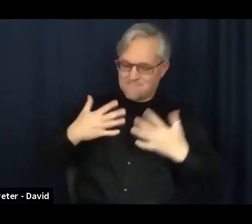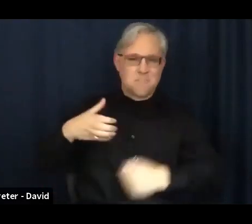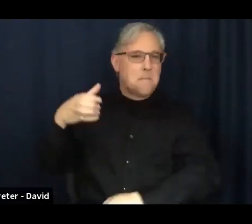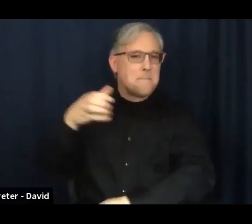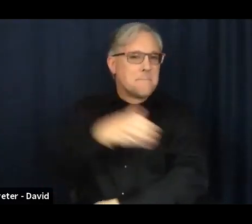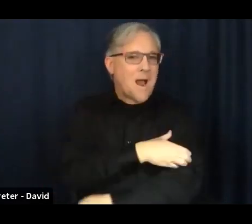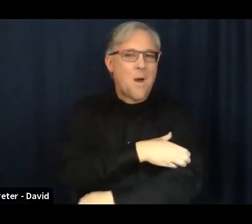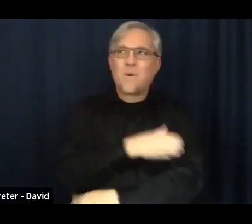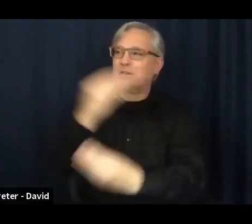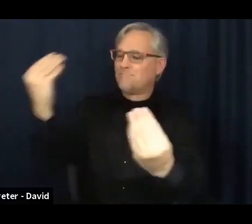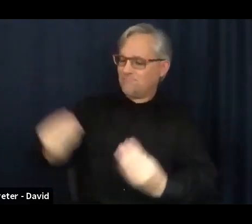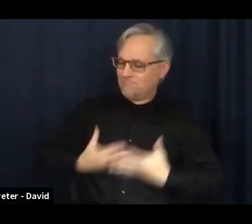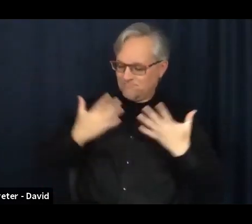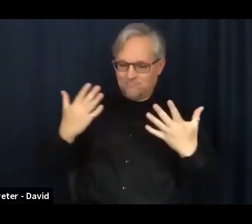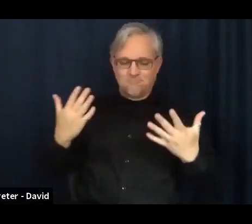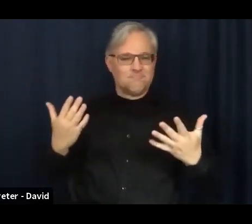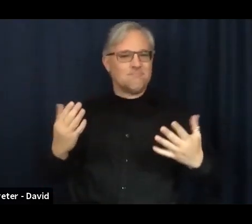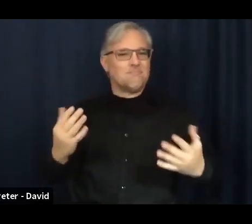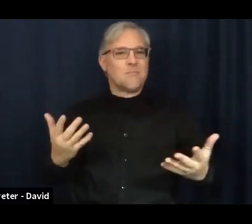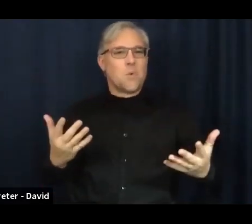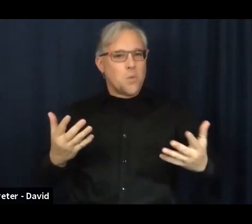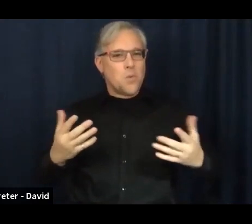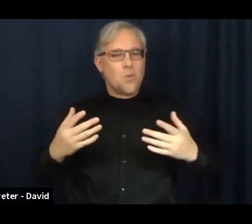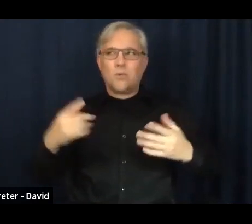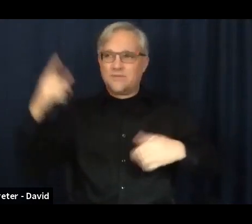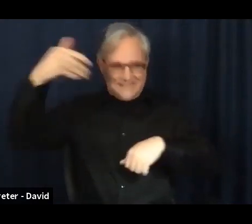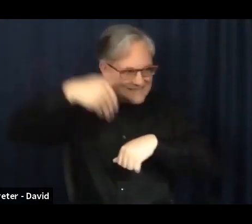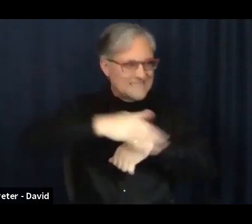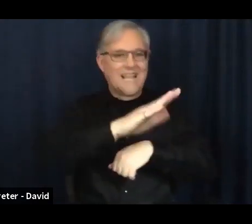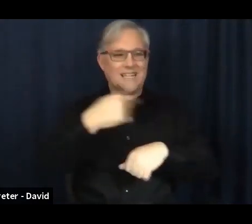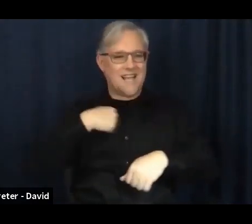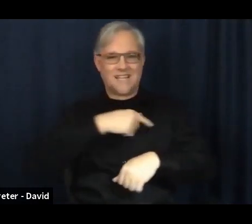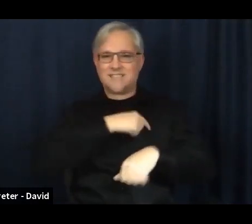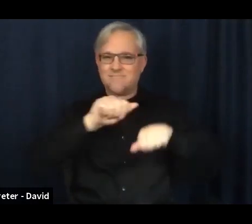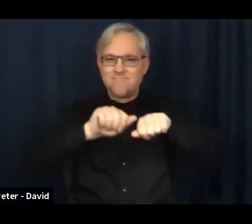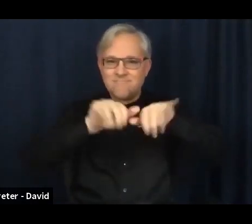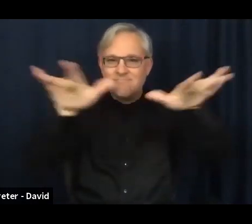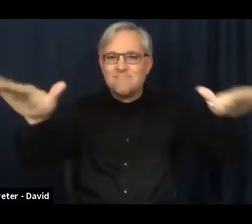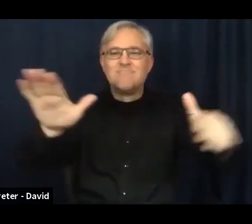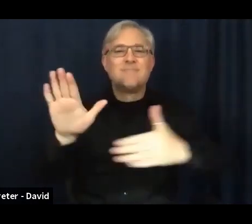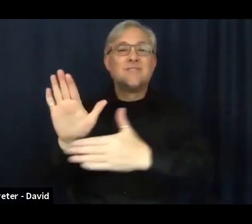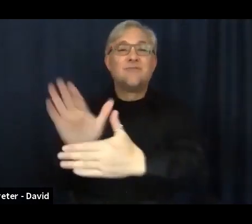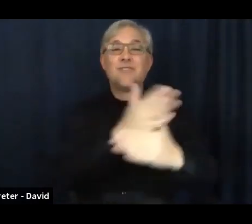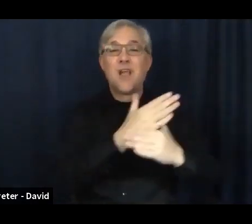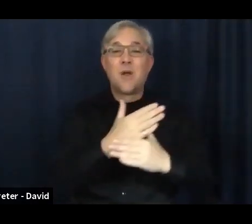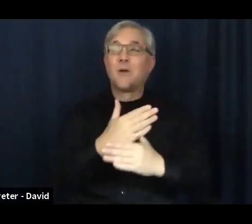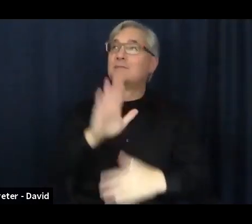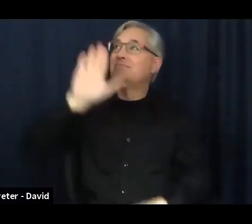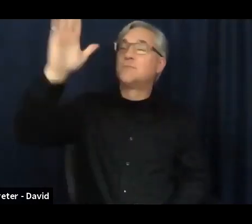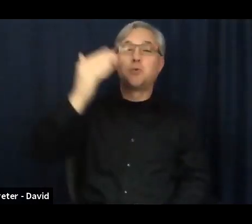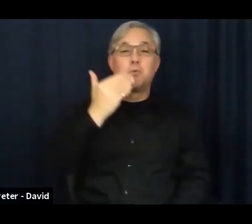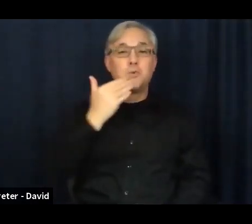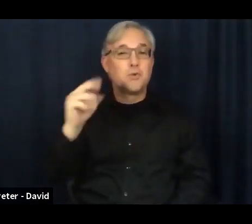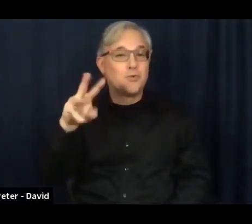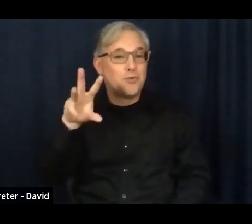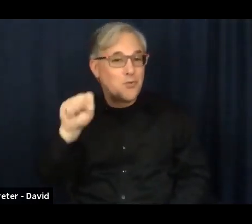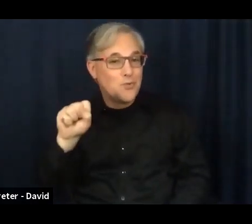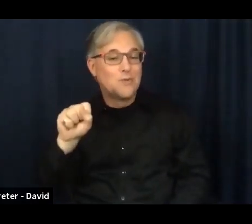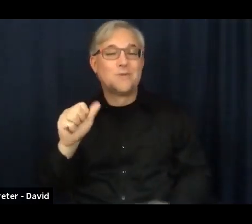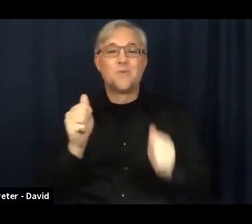share the good news of God's love with our neighbors and the world. So invite everyone to wear the